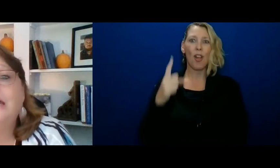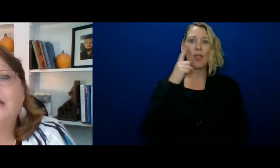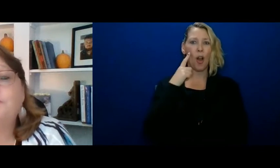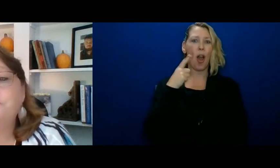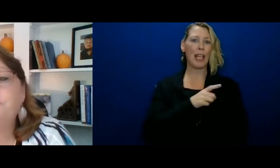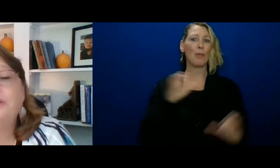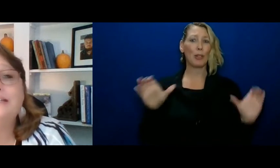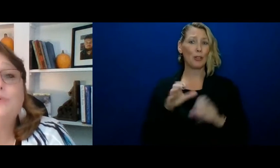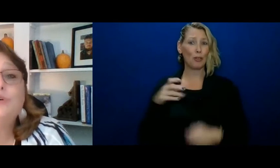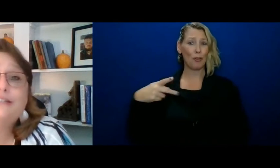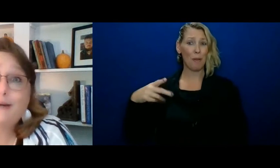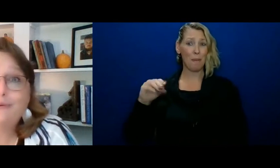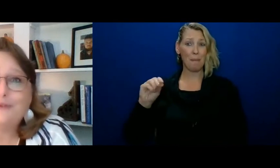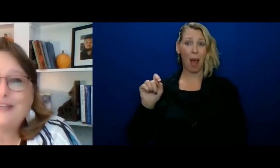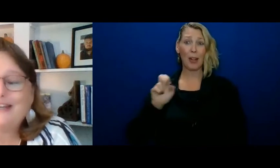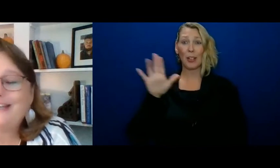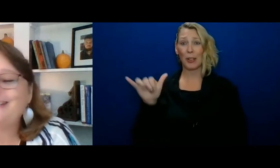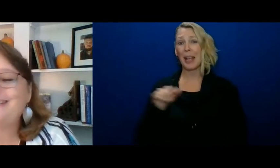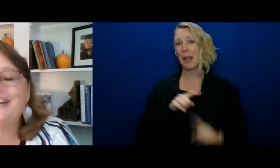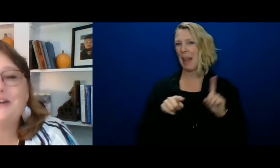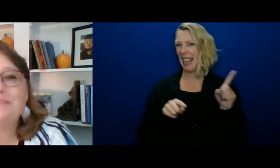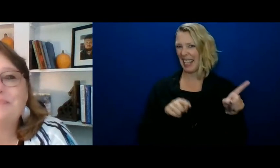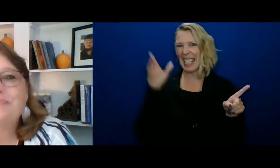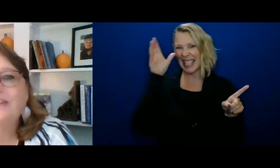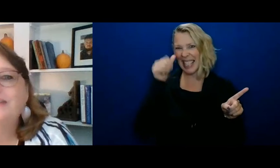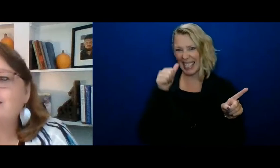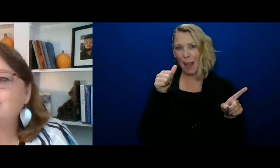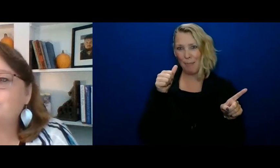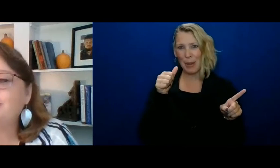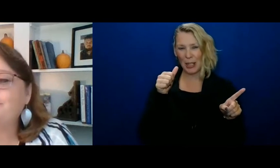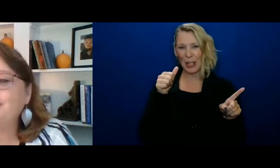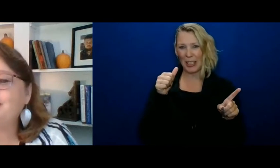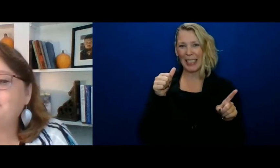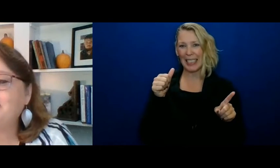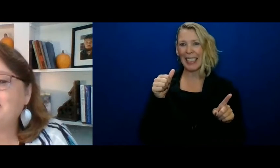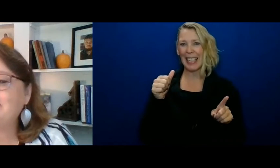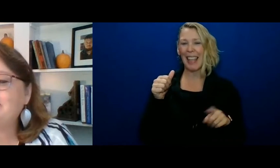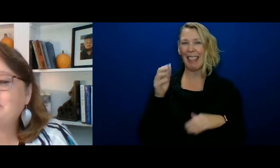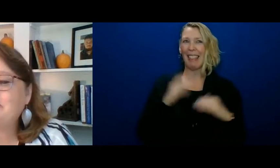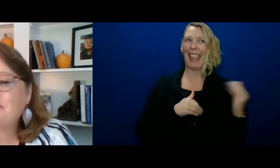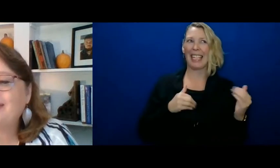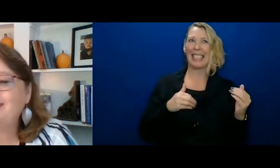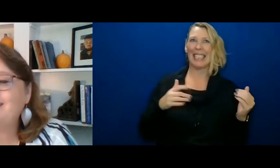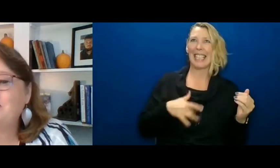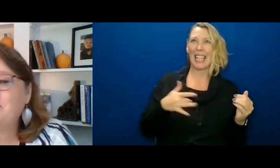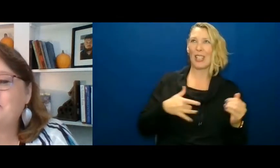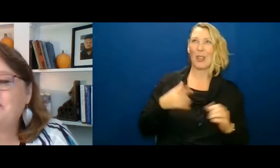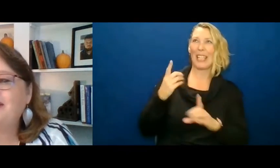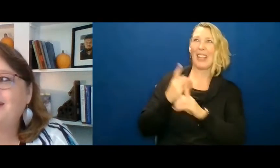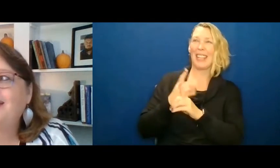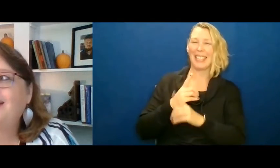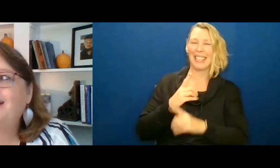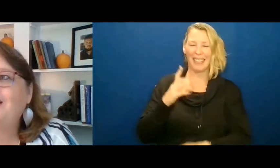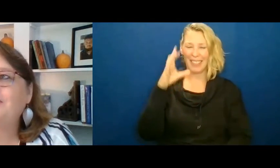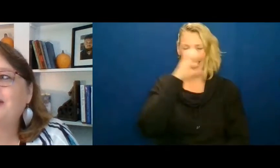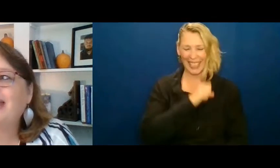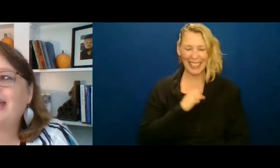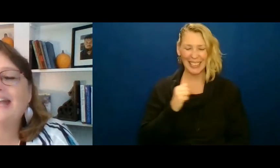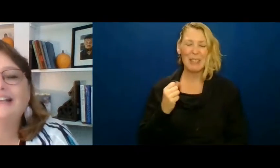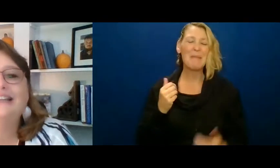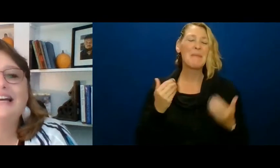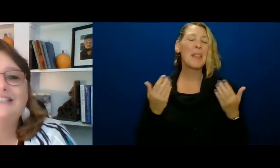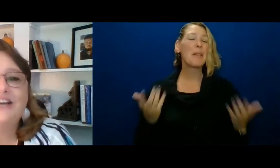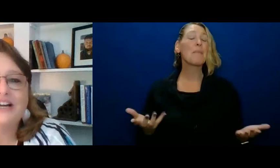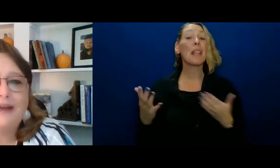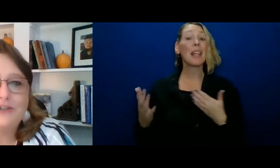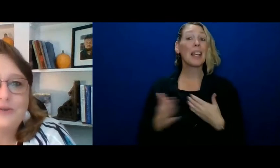but he's more stubborn than he is sensory defensive, I guess. So, okay,